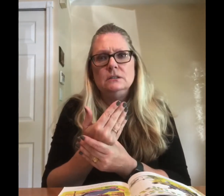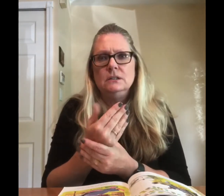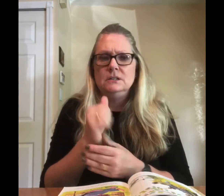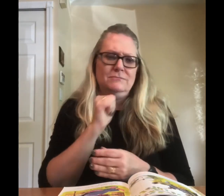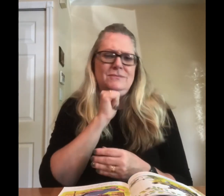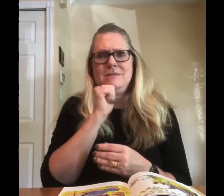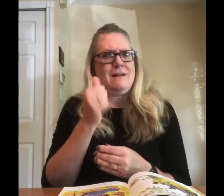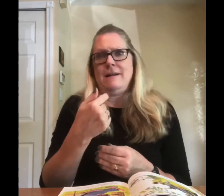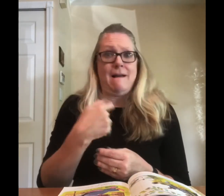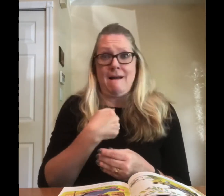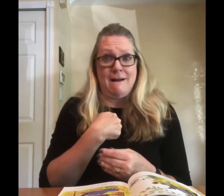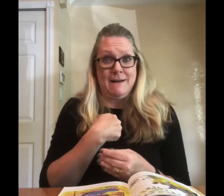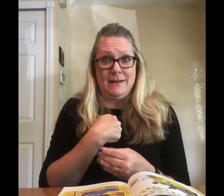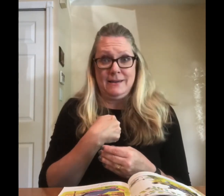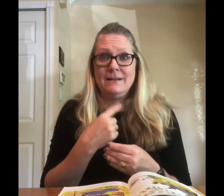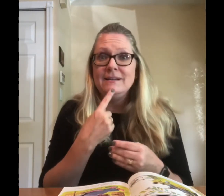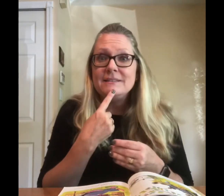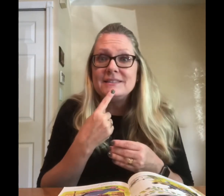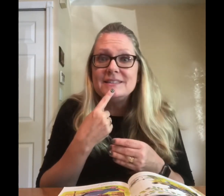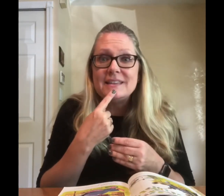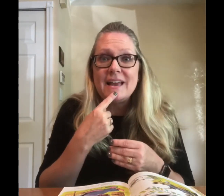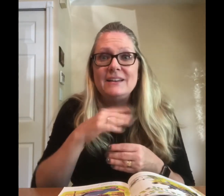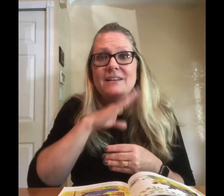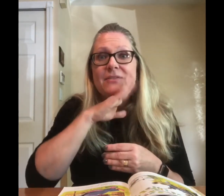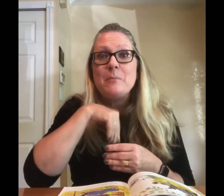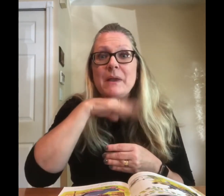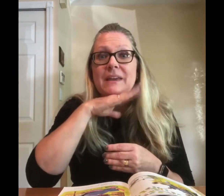Not I said the pig.